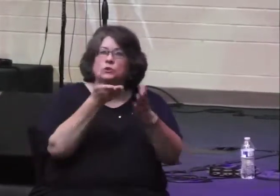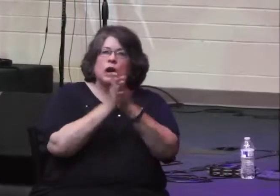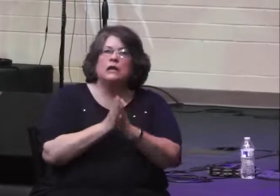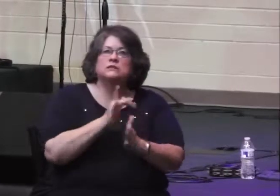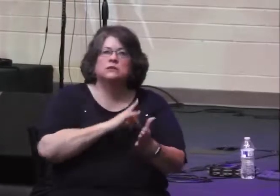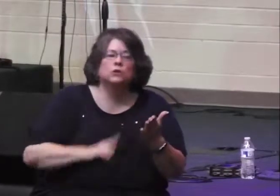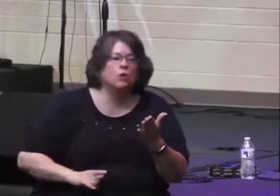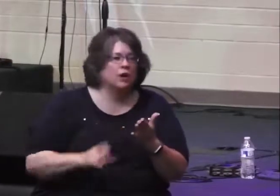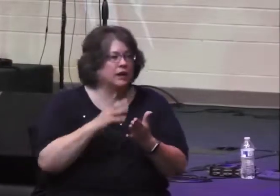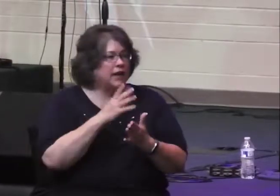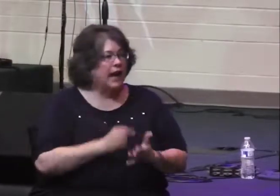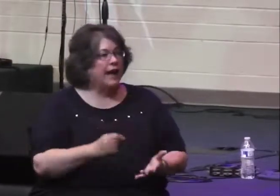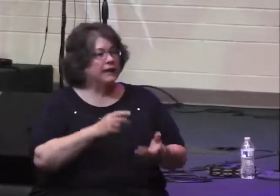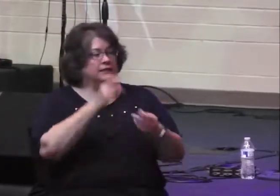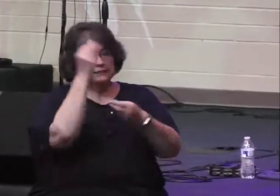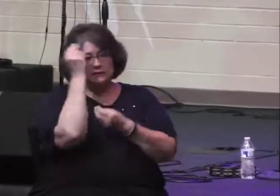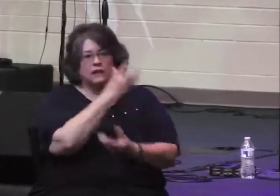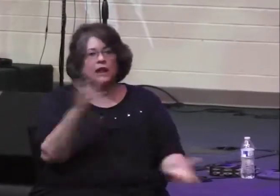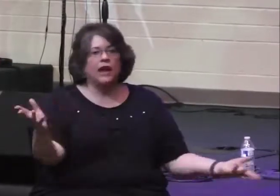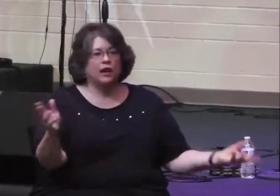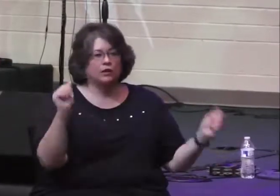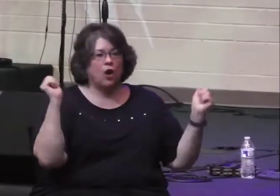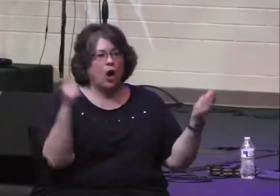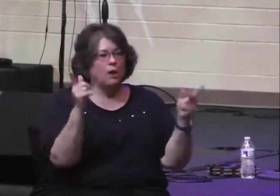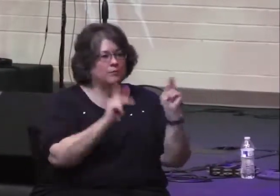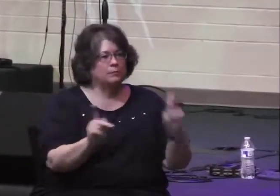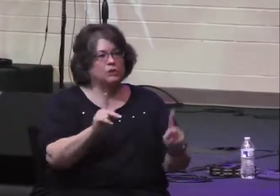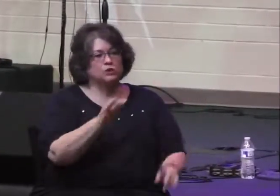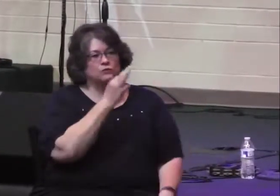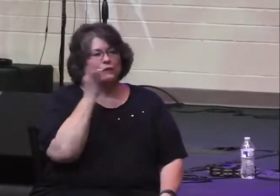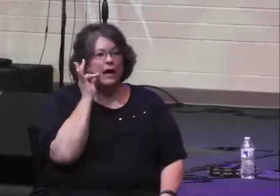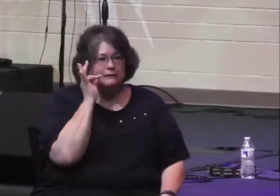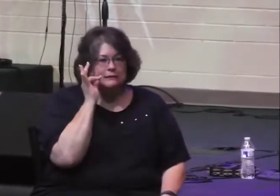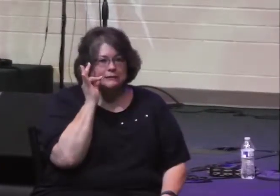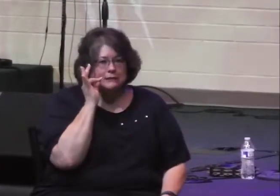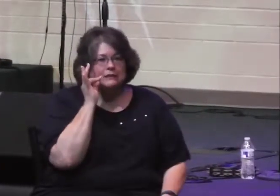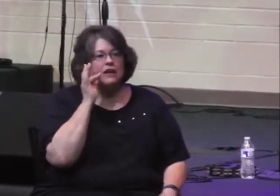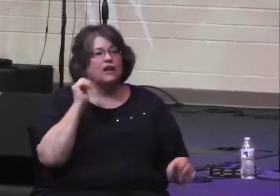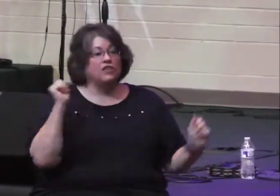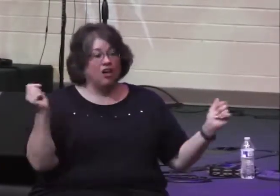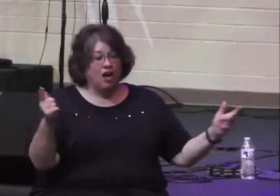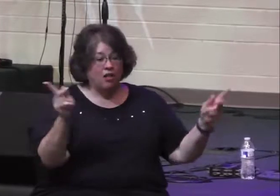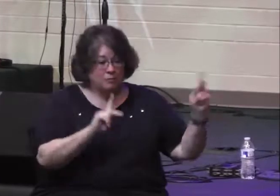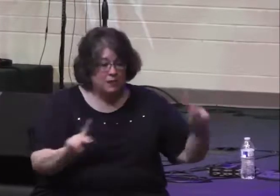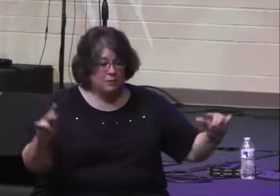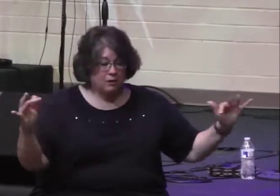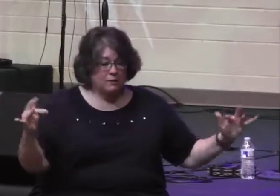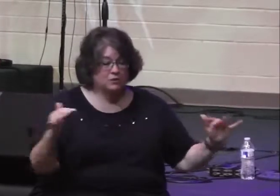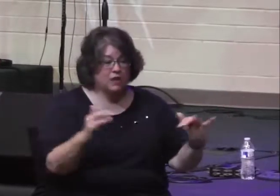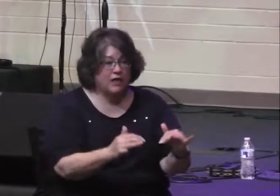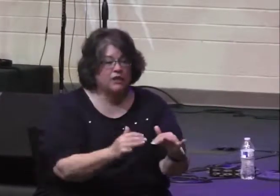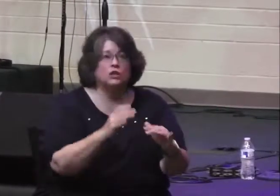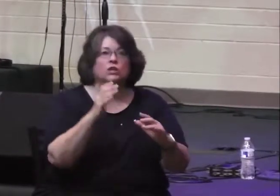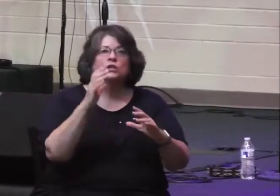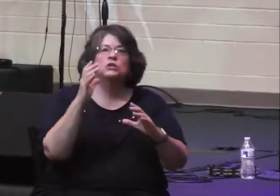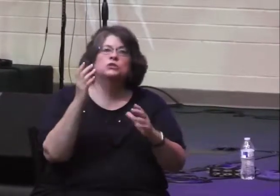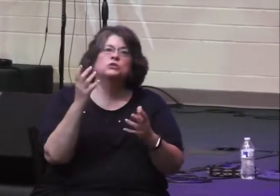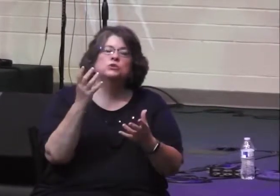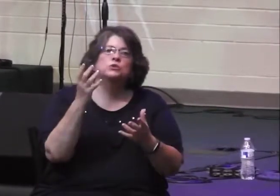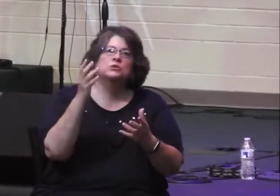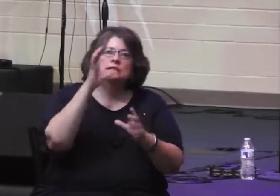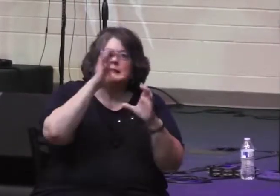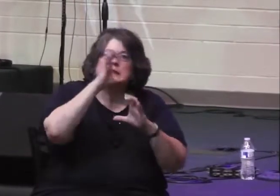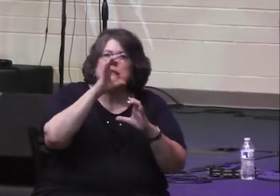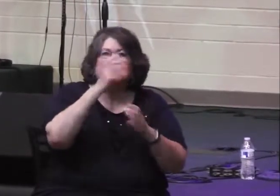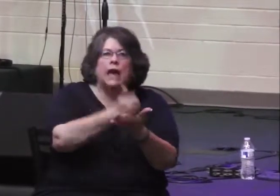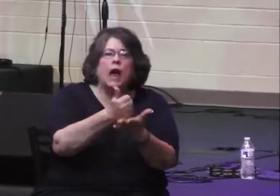inquire of the Lord, and he proclaimed a fast for all Judah. The people of Judah came together to seek help from the Lord.